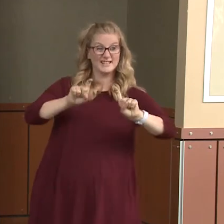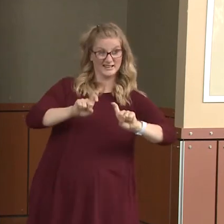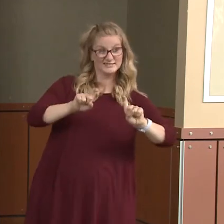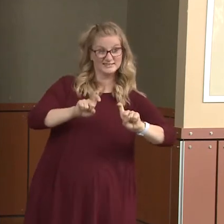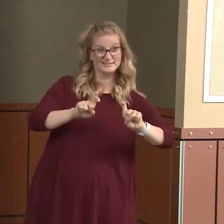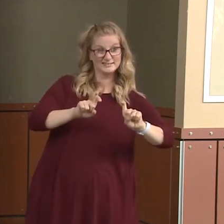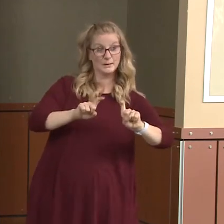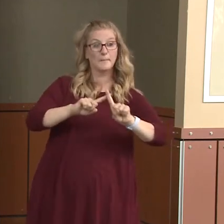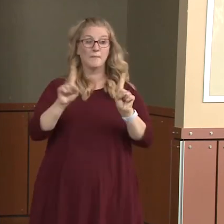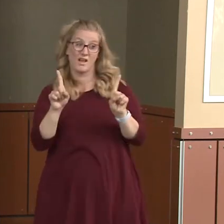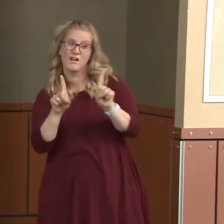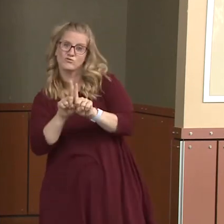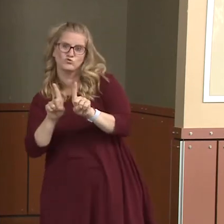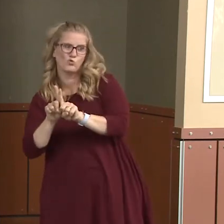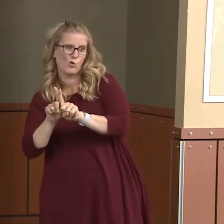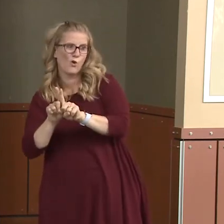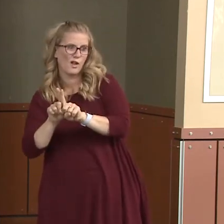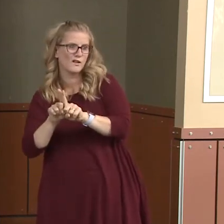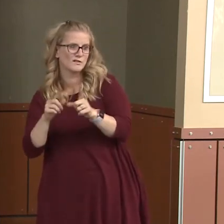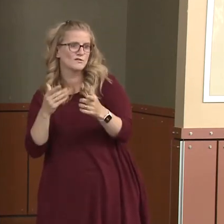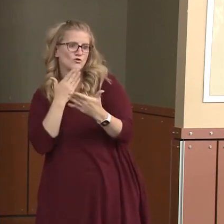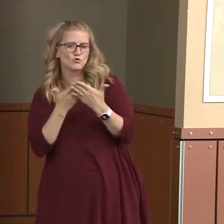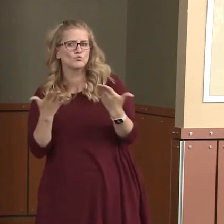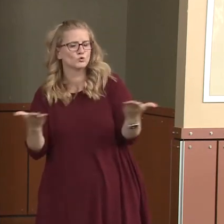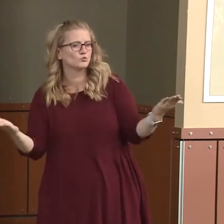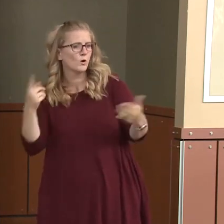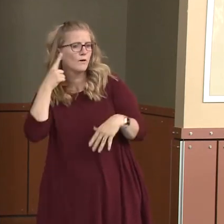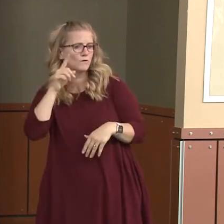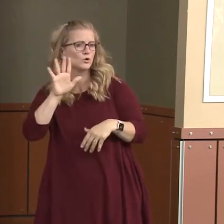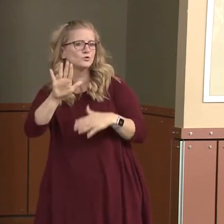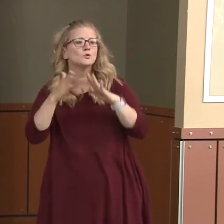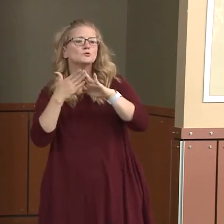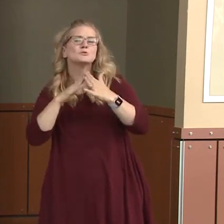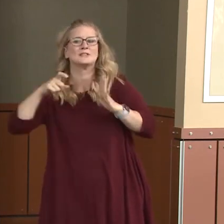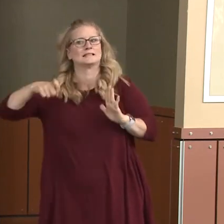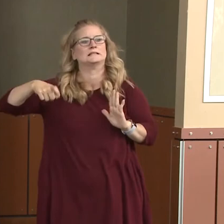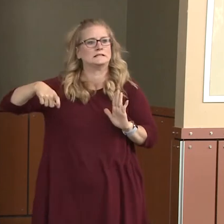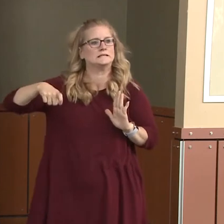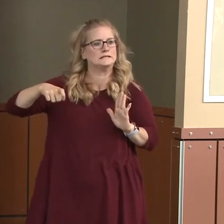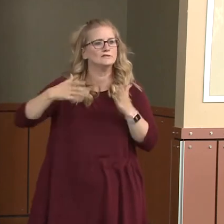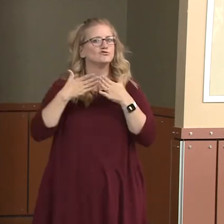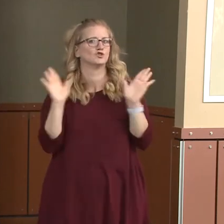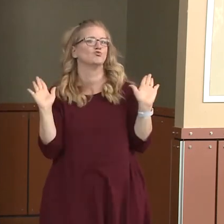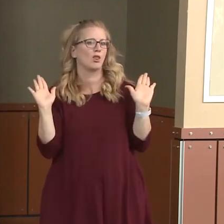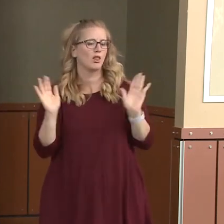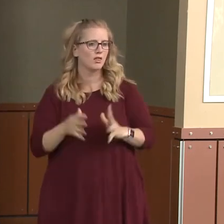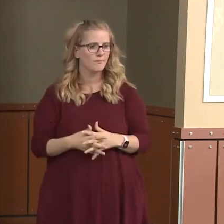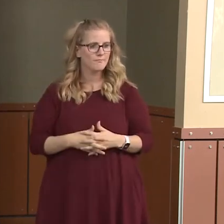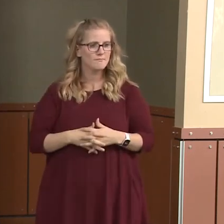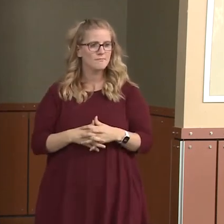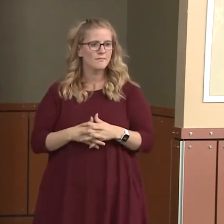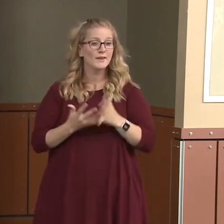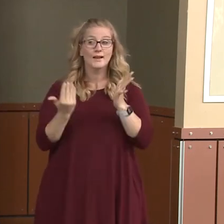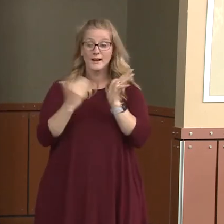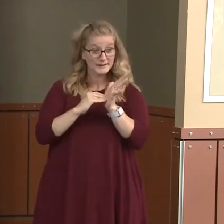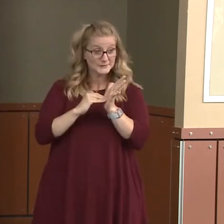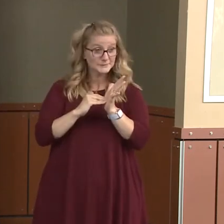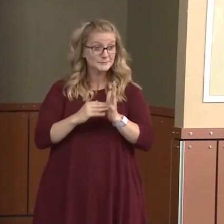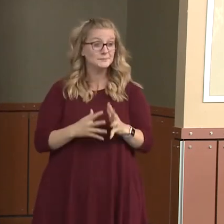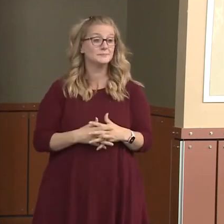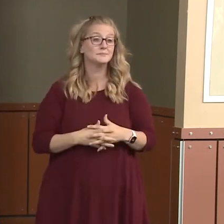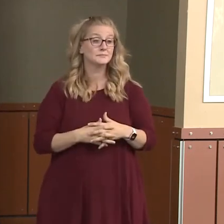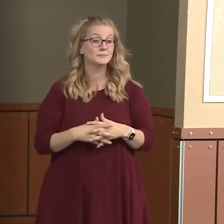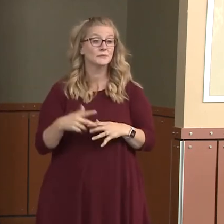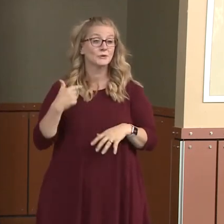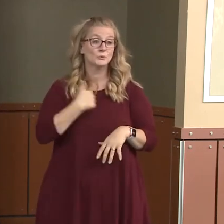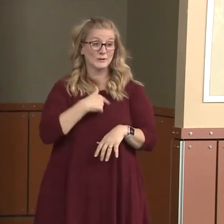a great resource for community needs. So, again, we've got to